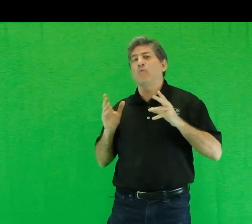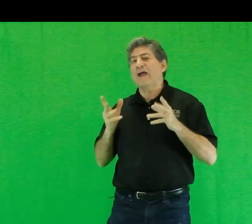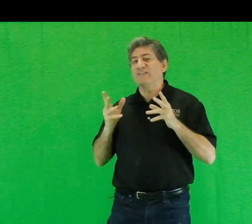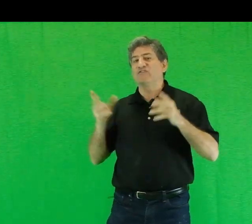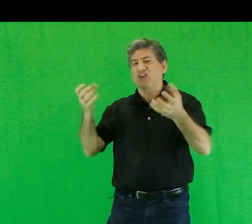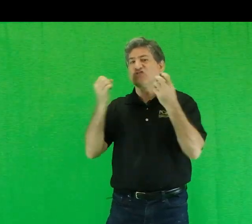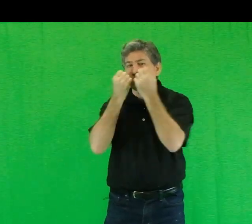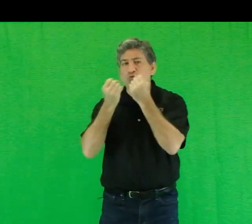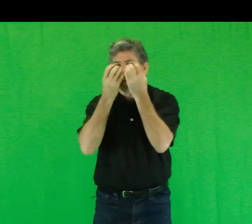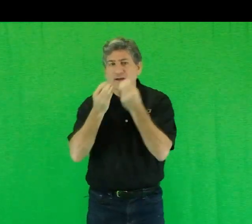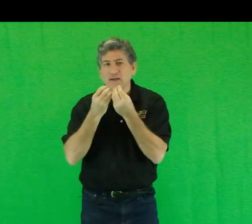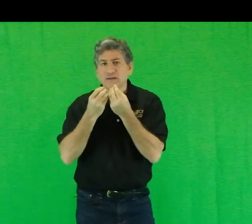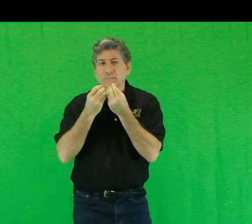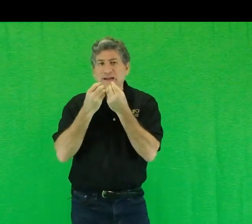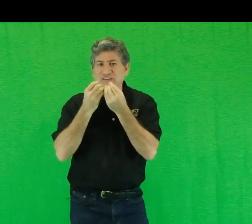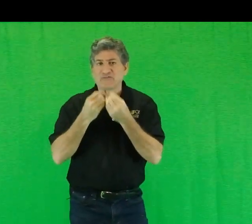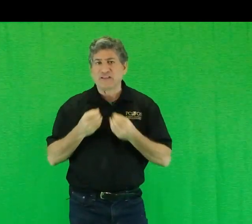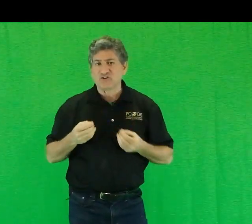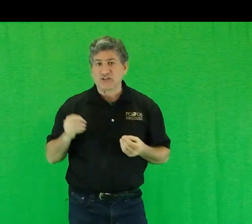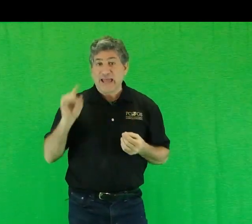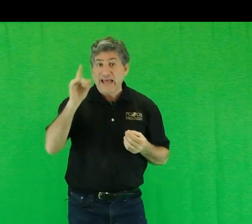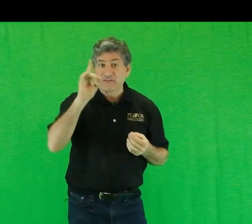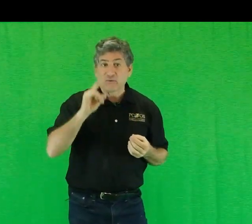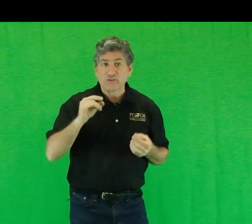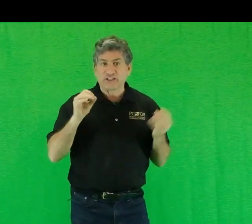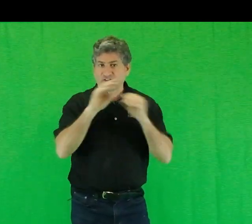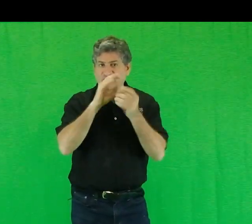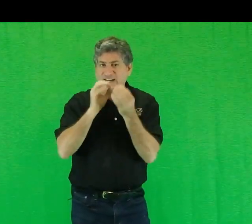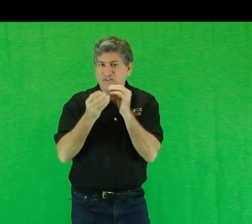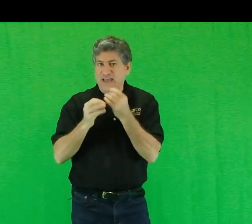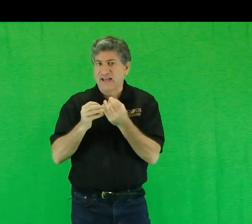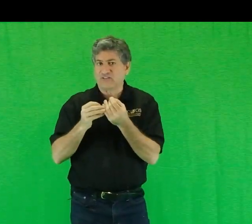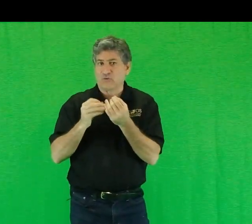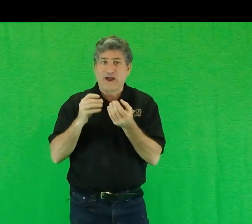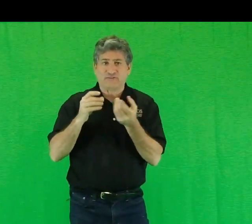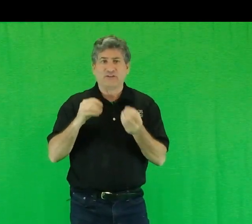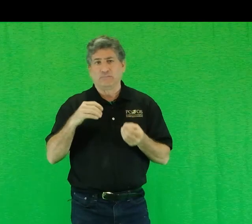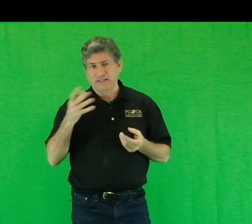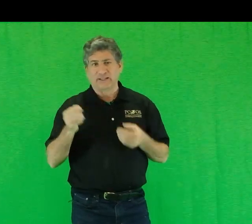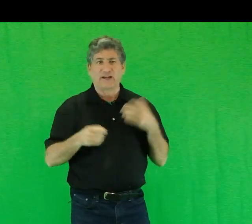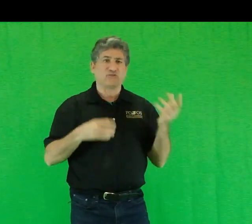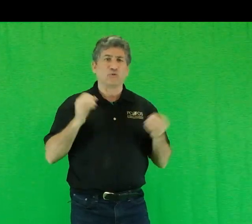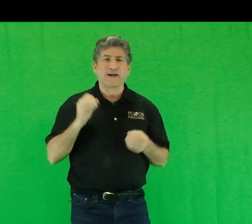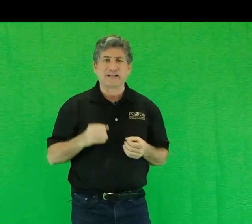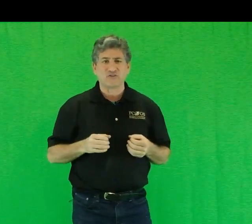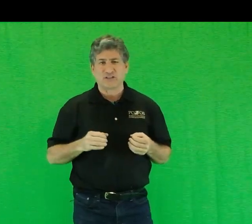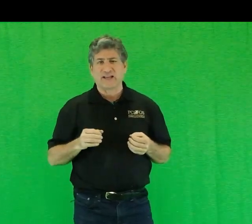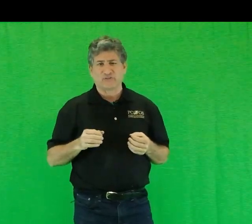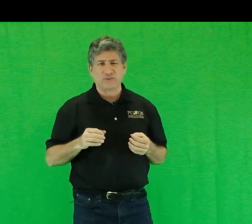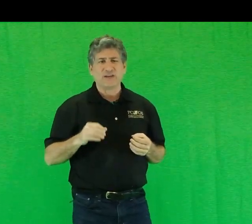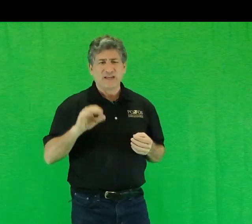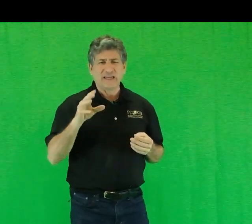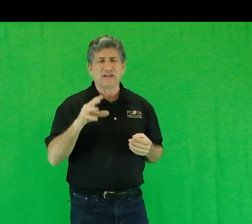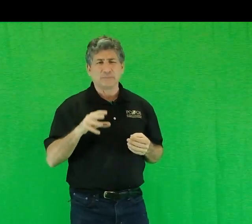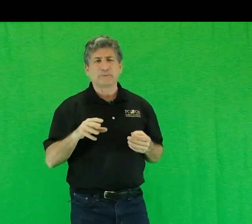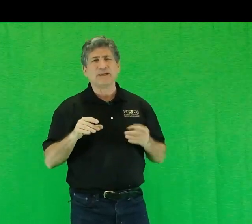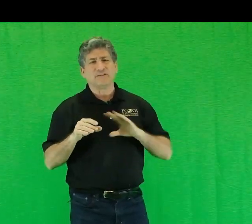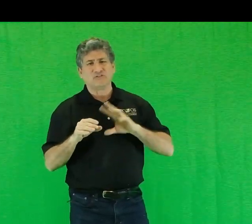right to consume, by definition, and with a little sleight of hand, crafted in middle and high school biology class with incomplete and